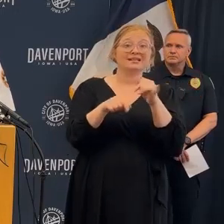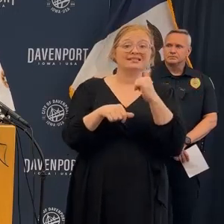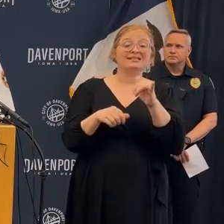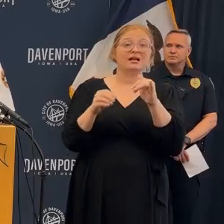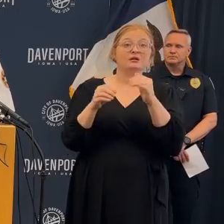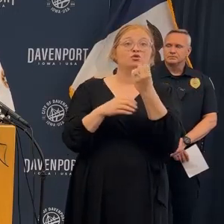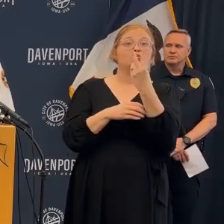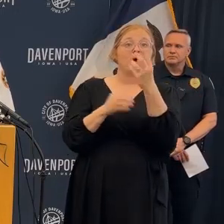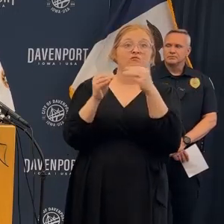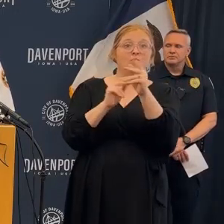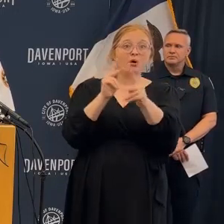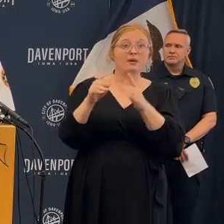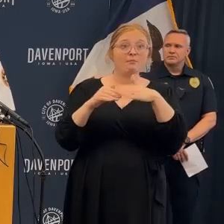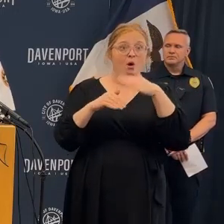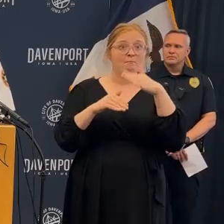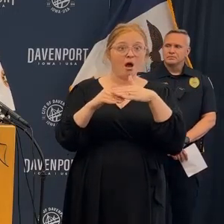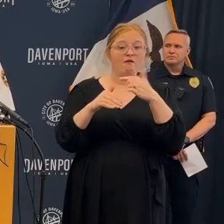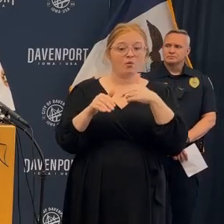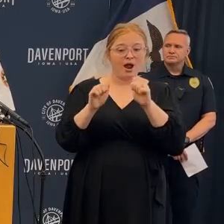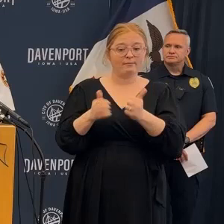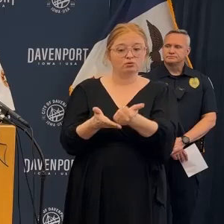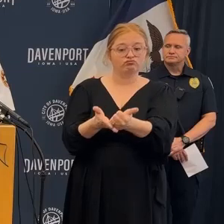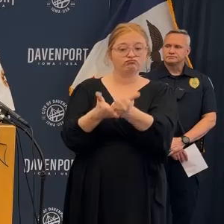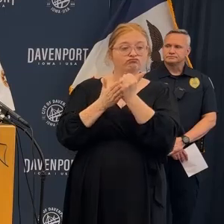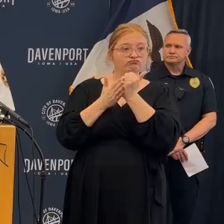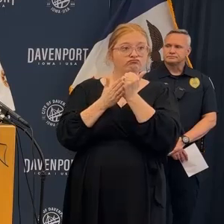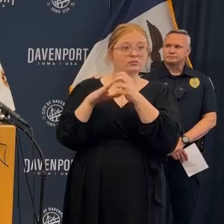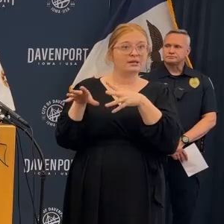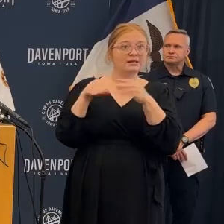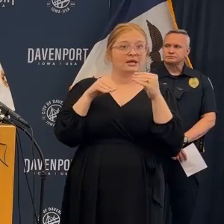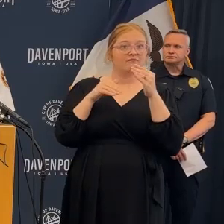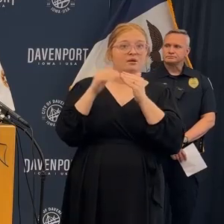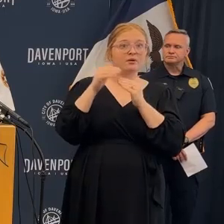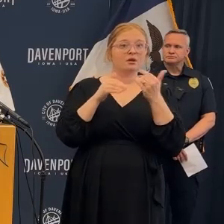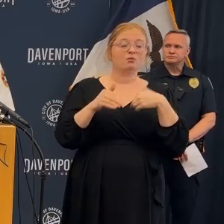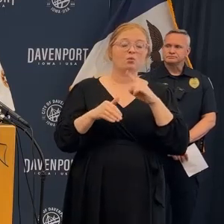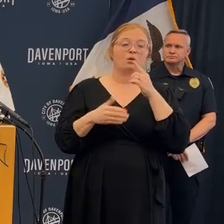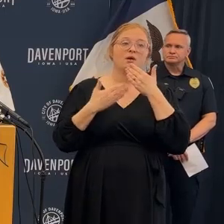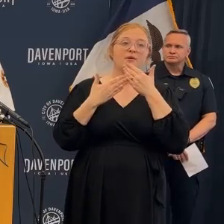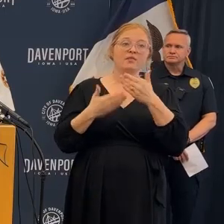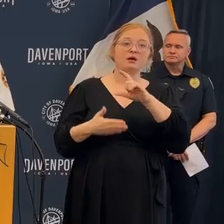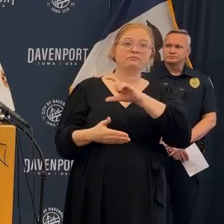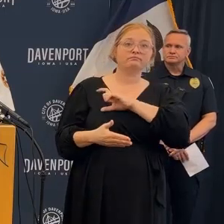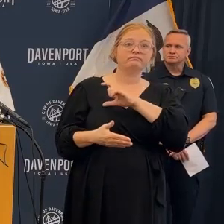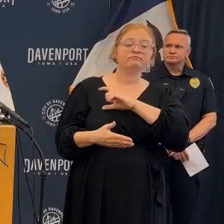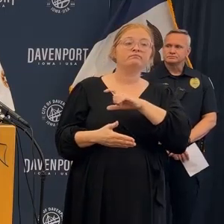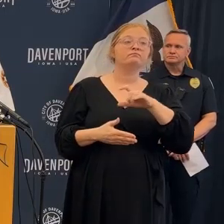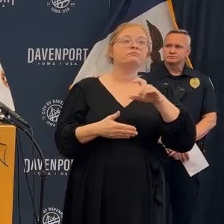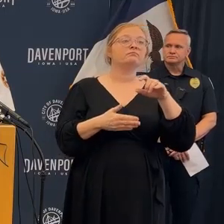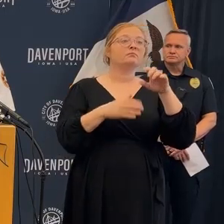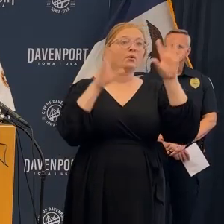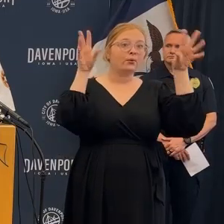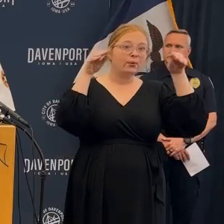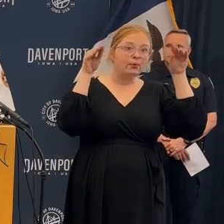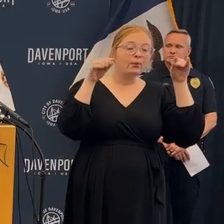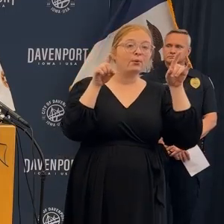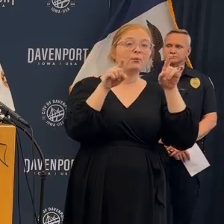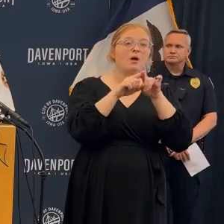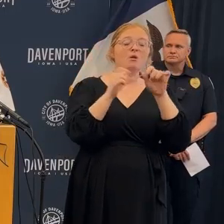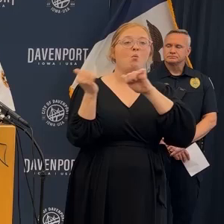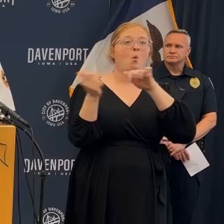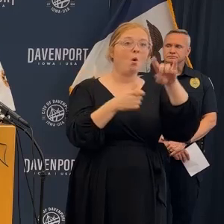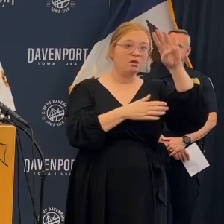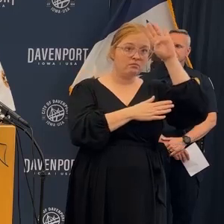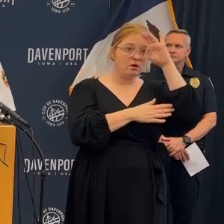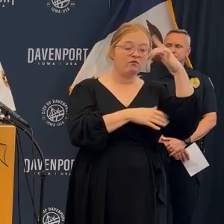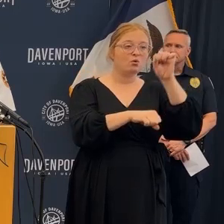over a dozen individuals that we are able to help out of the building. We are very thankful for the efforts of law enforcement, medic EMS, and